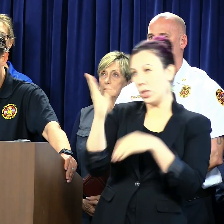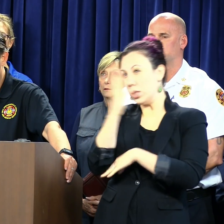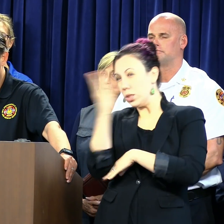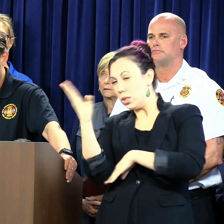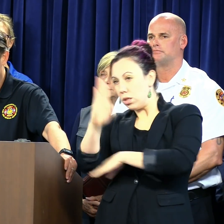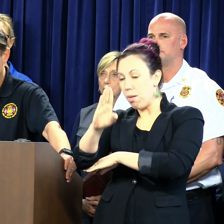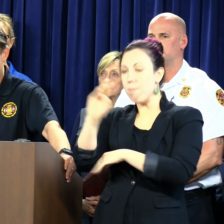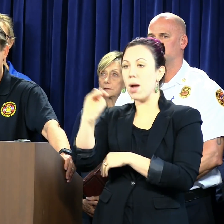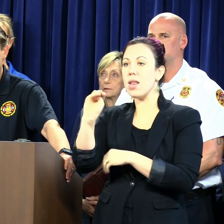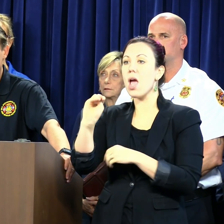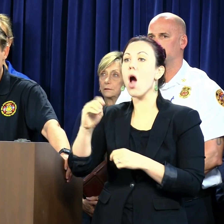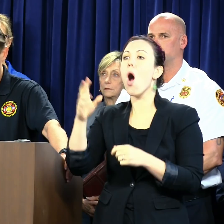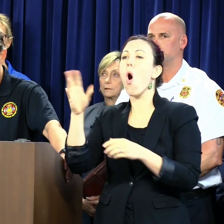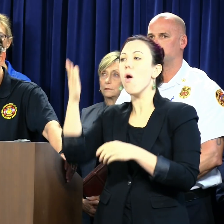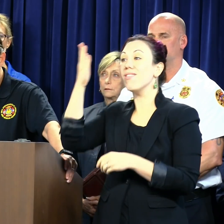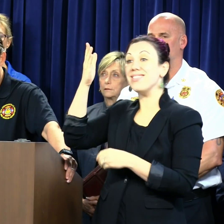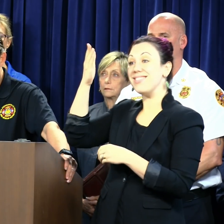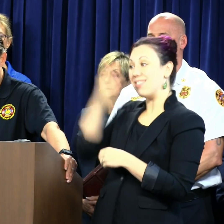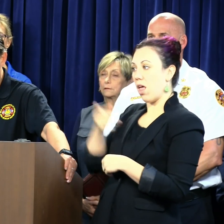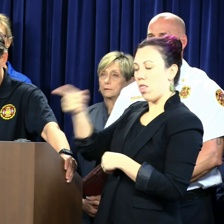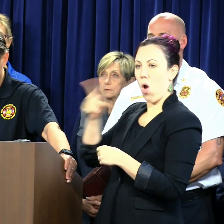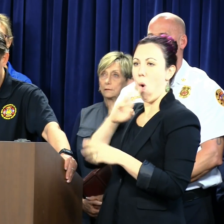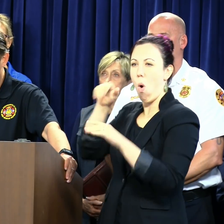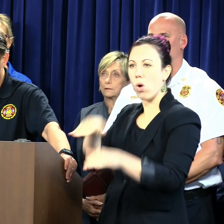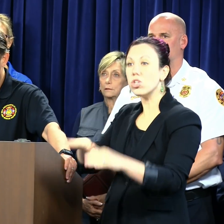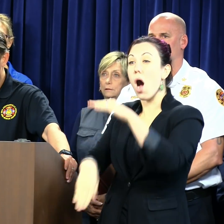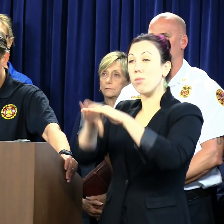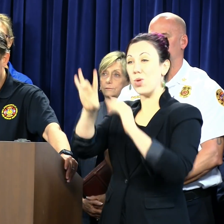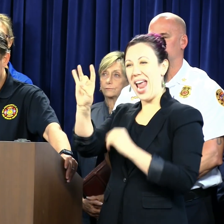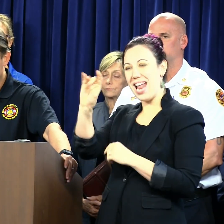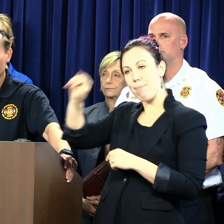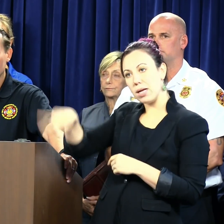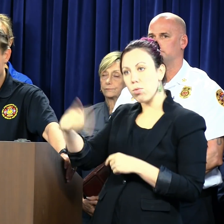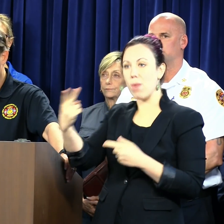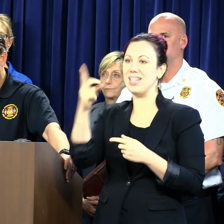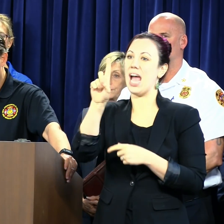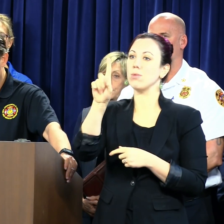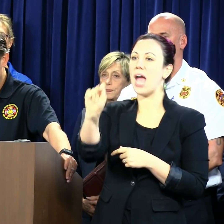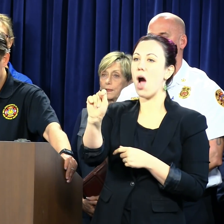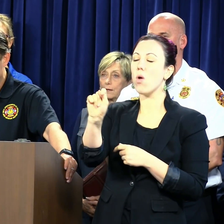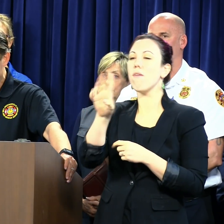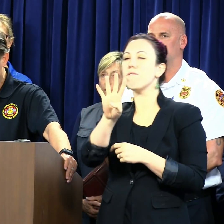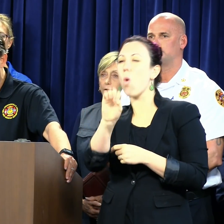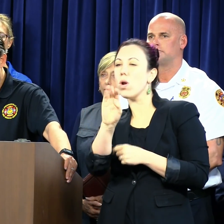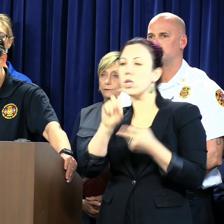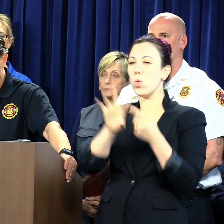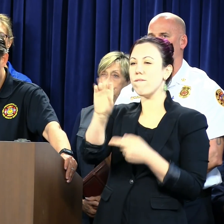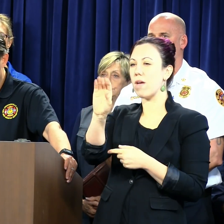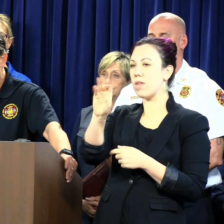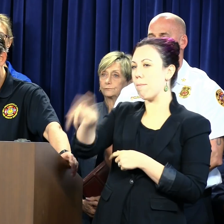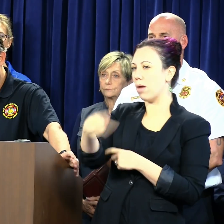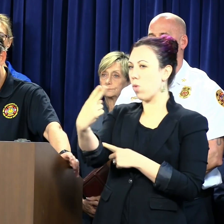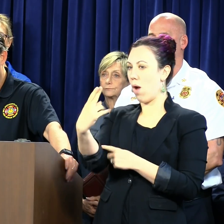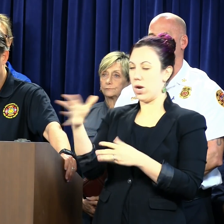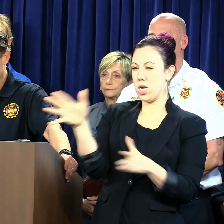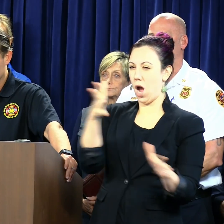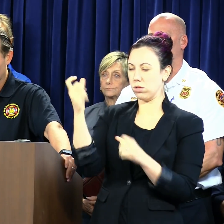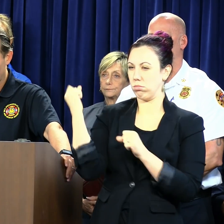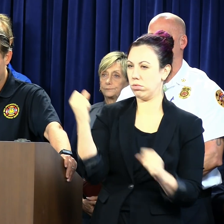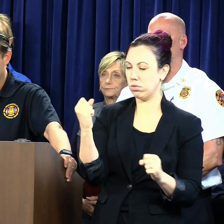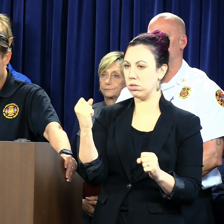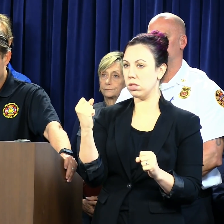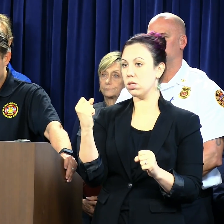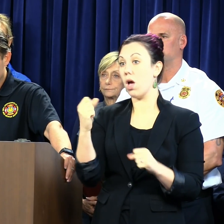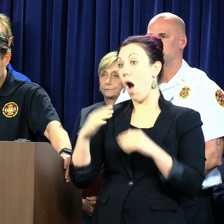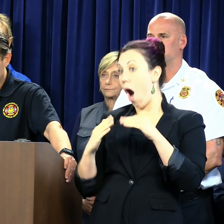mile per hour gusts, up to 80 miles per hour. Downtown, 40 to 50 mile per hour gusts, gusts of 60